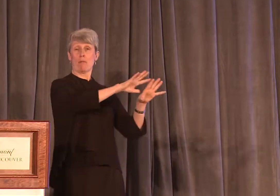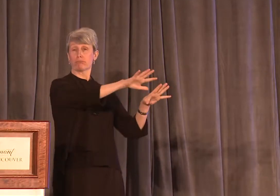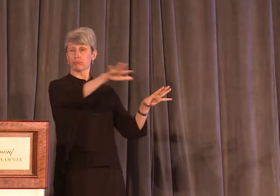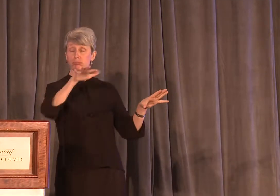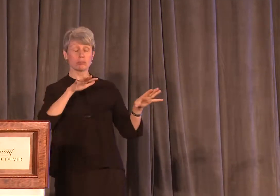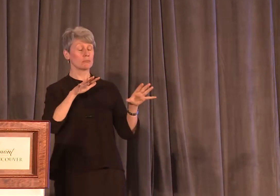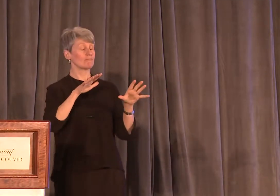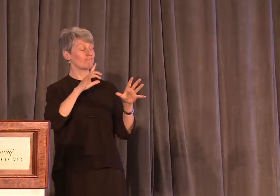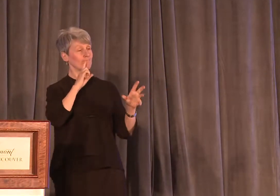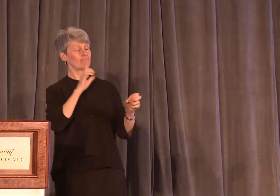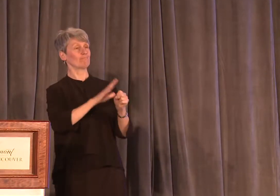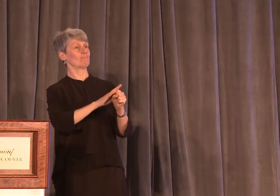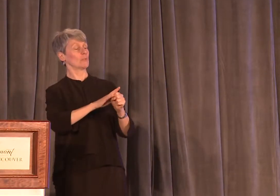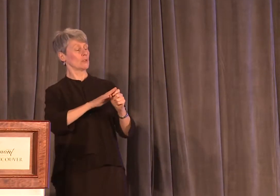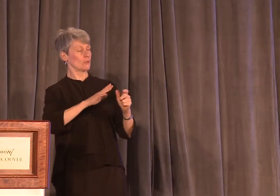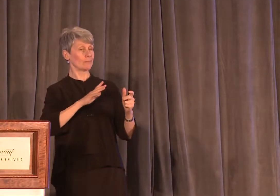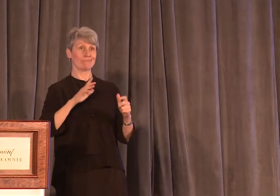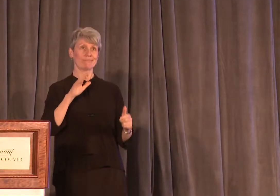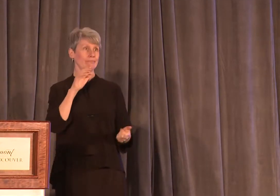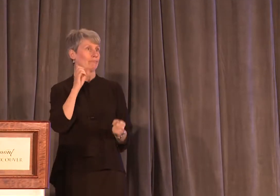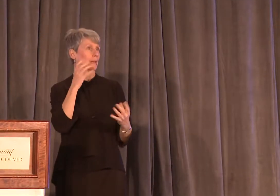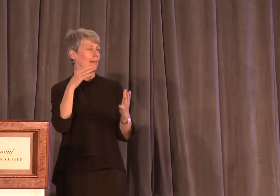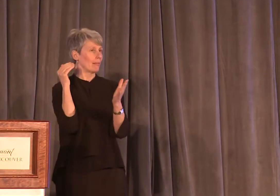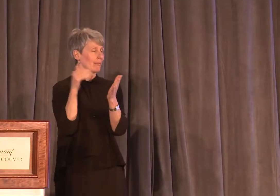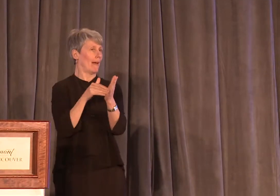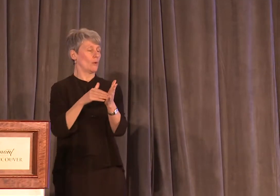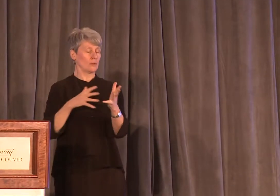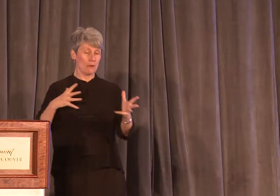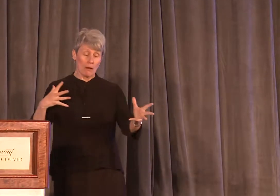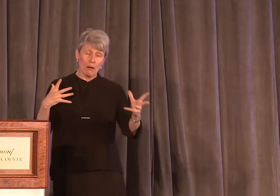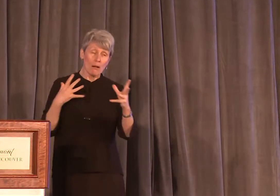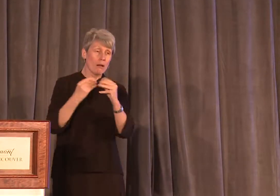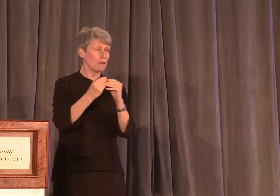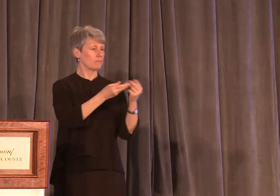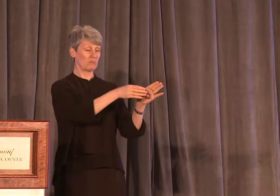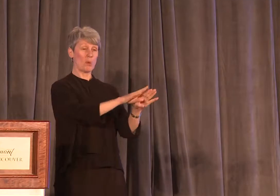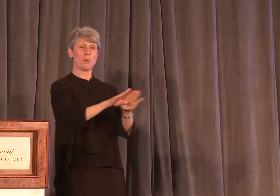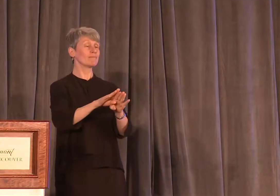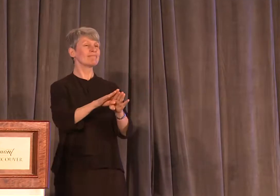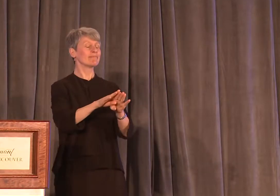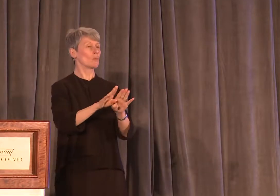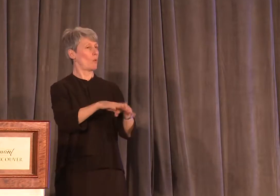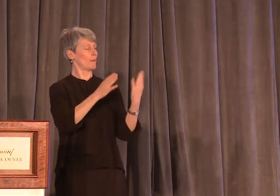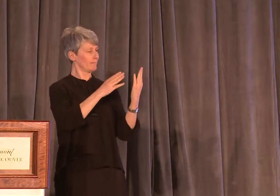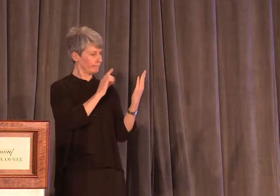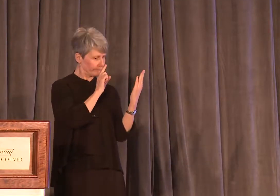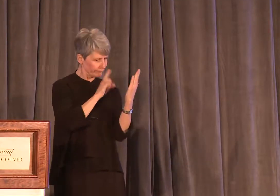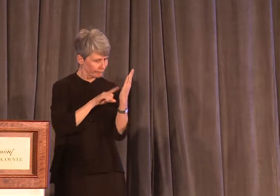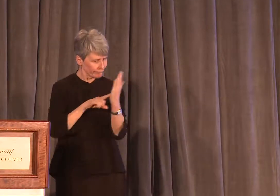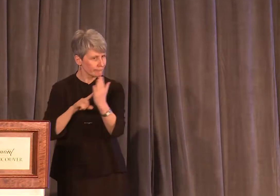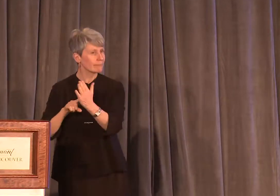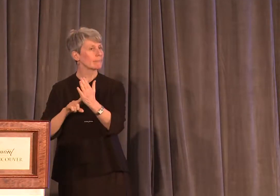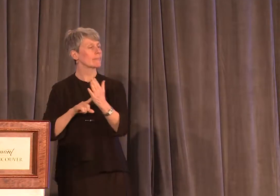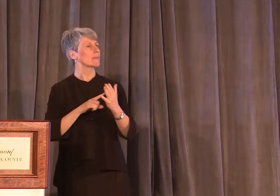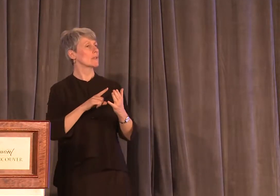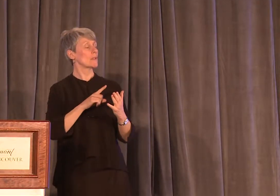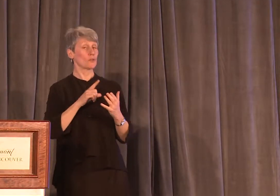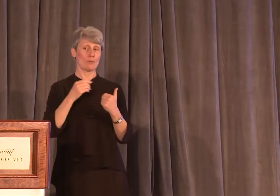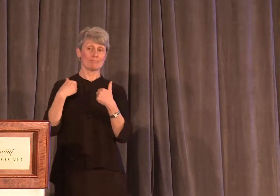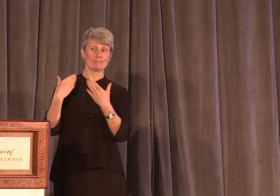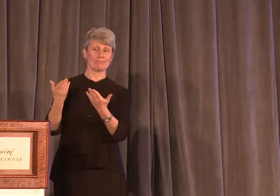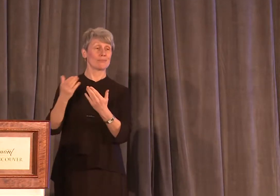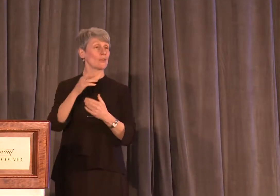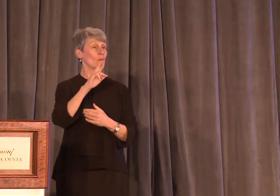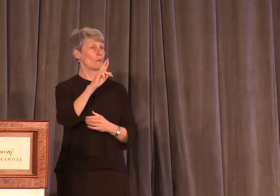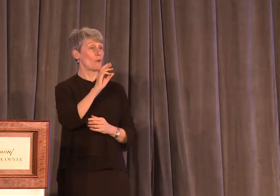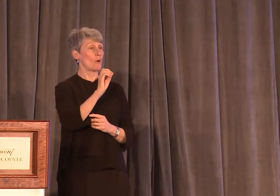of thousands of previously closed cases, and we're so glad that she's here with us today. Please join me